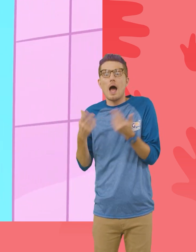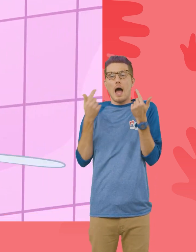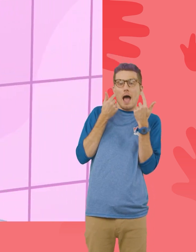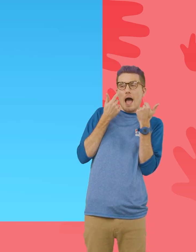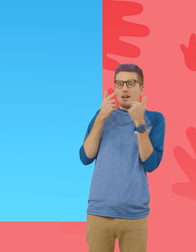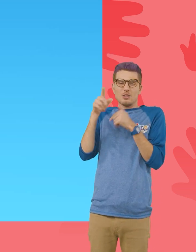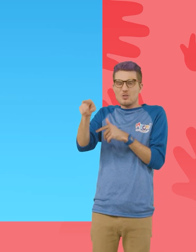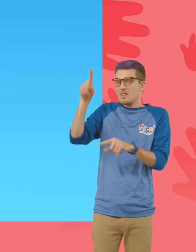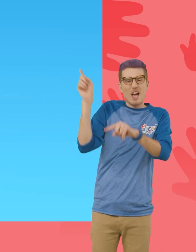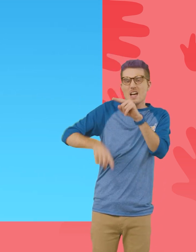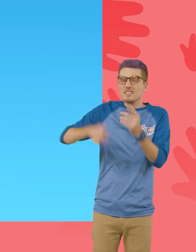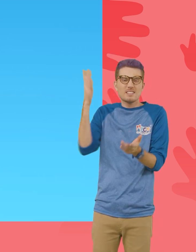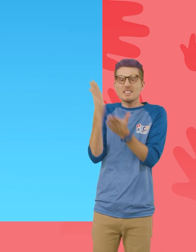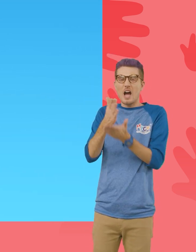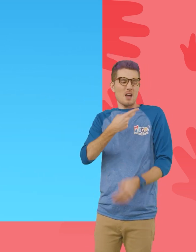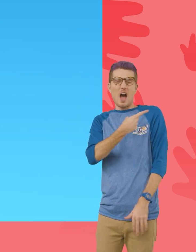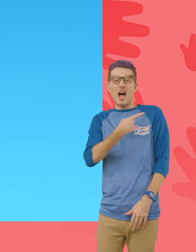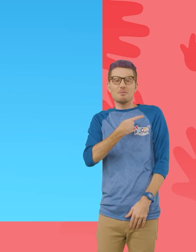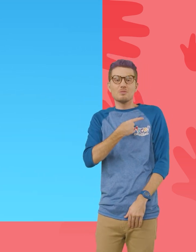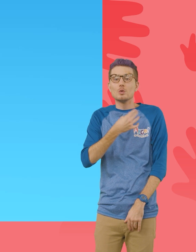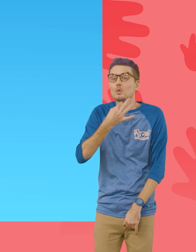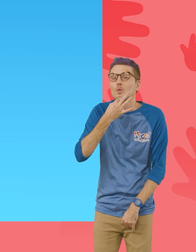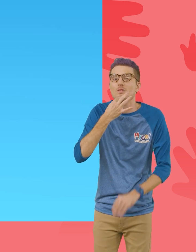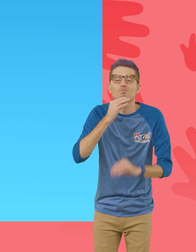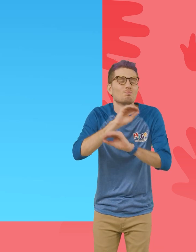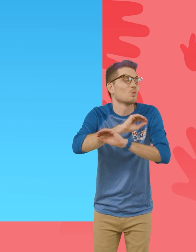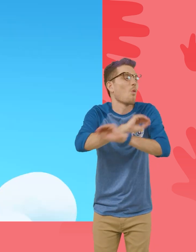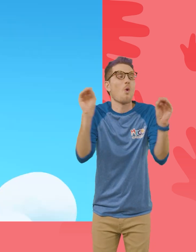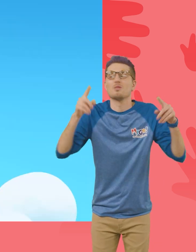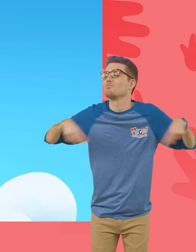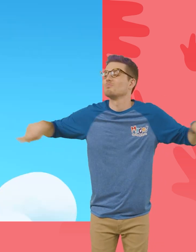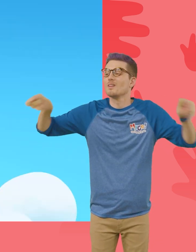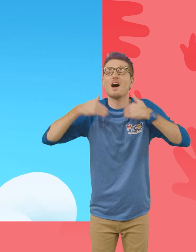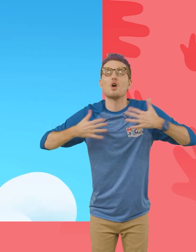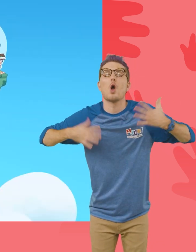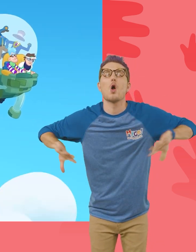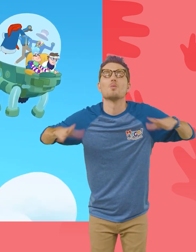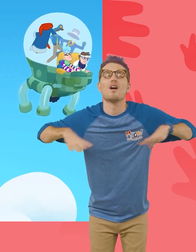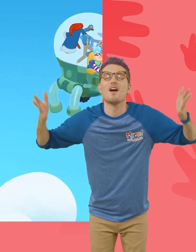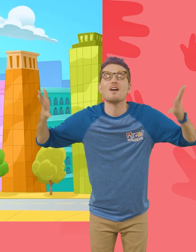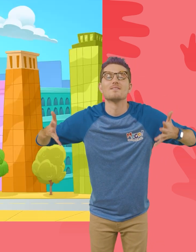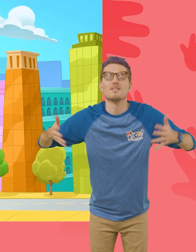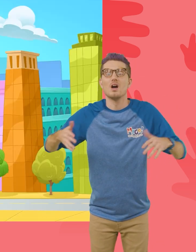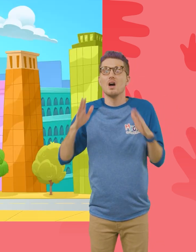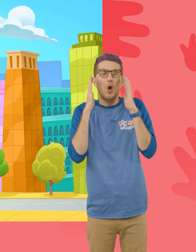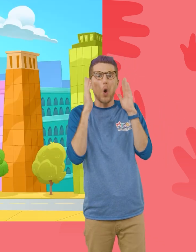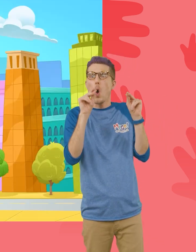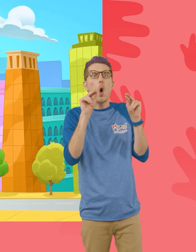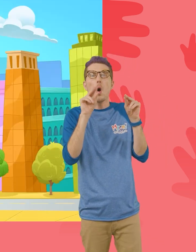You can't stop us! Soon no one will have any clothes left! Oh no! The helicopter is